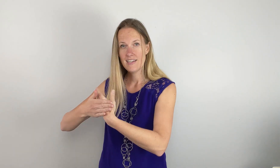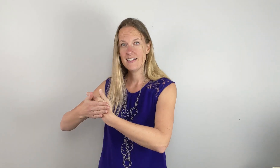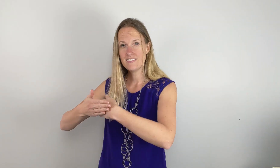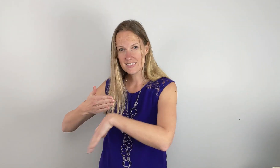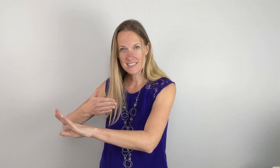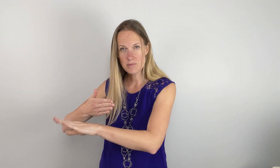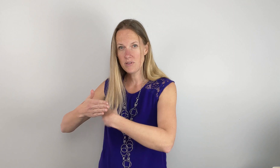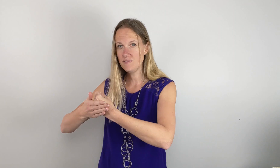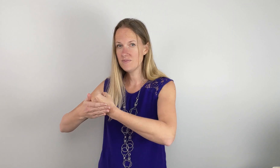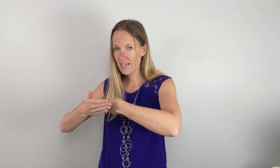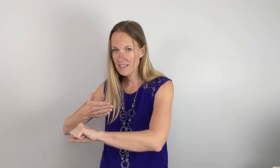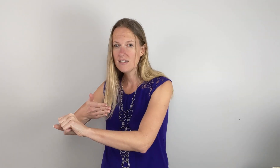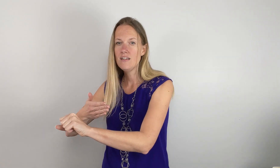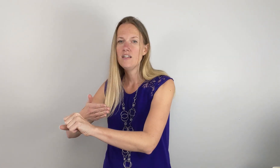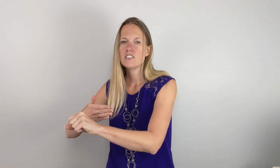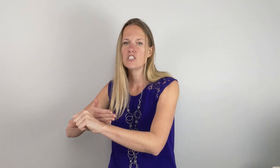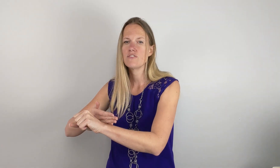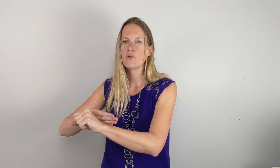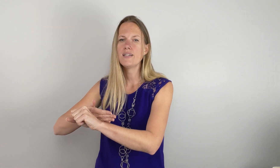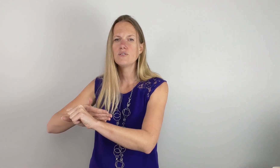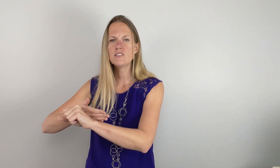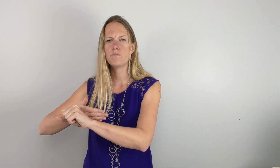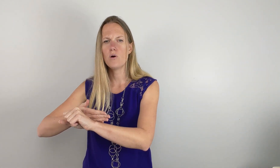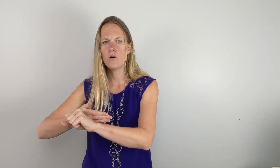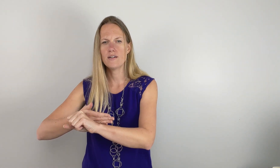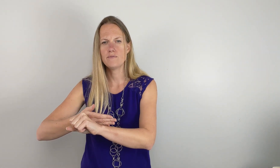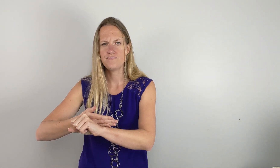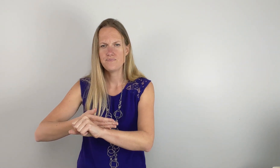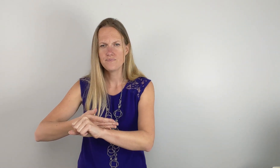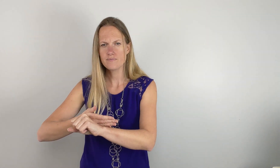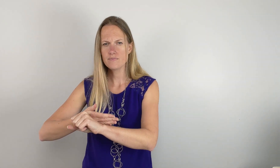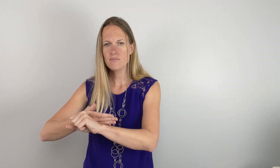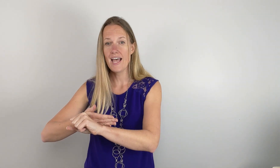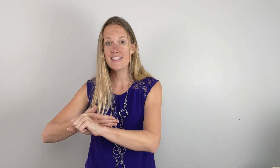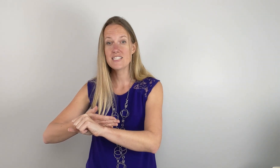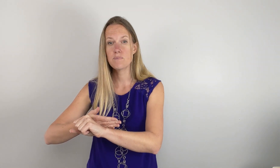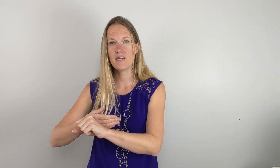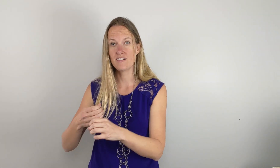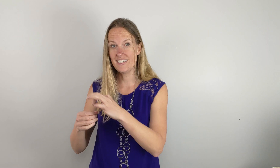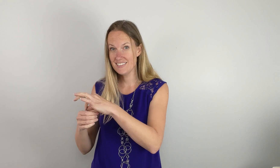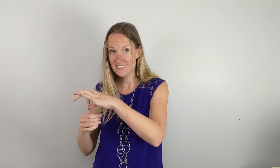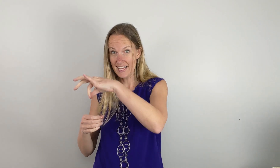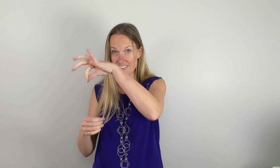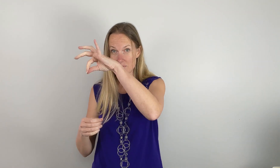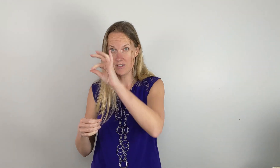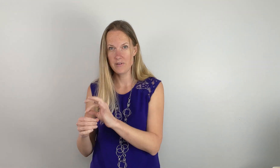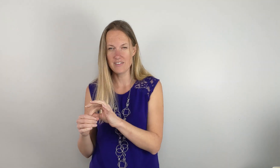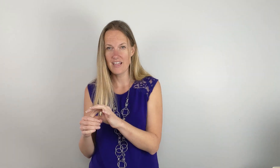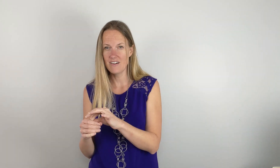Either is acceptable. Okay. Church of Christ was born. Okay. And the spirit. Okay. Spirit. We learned that